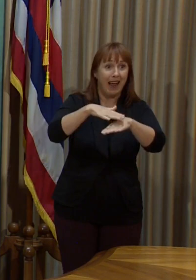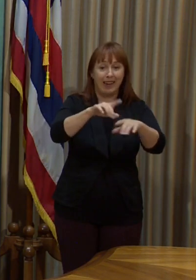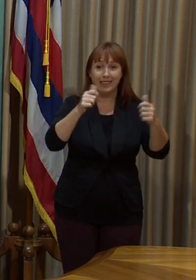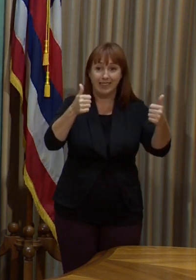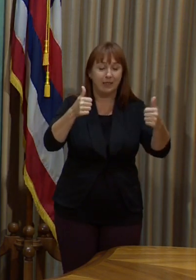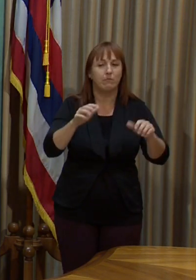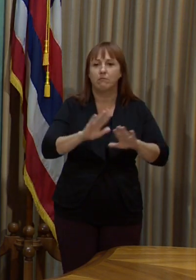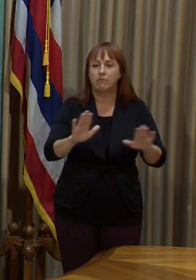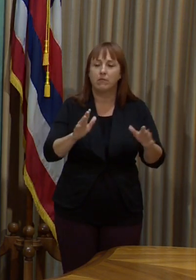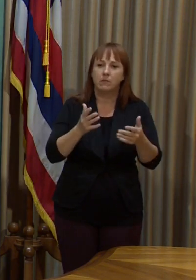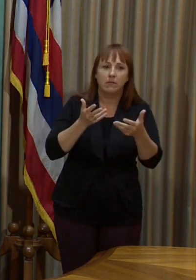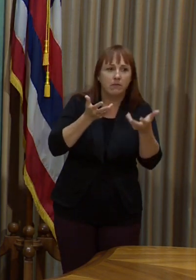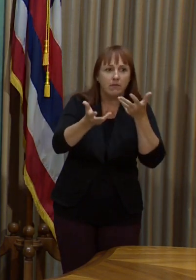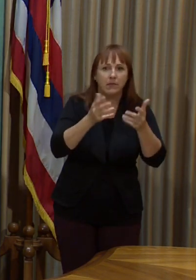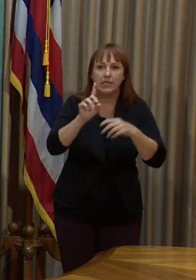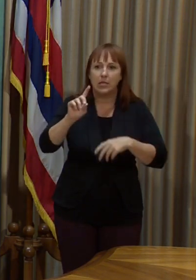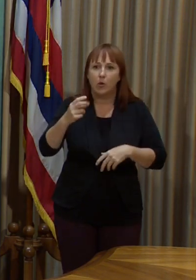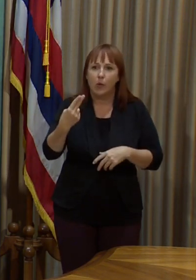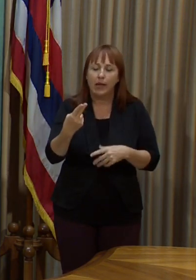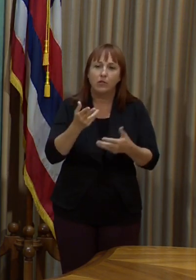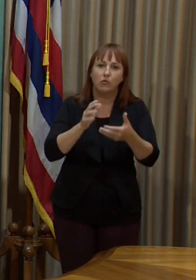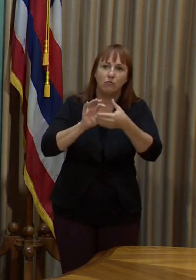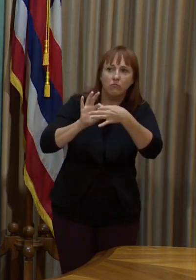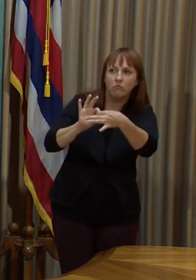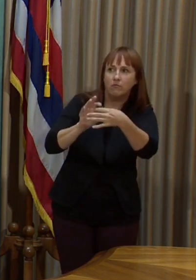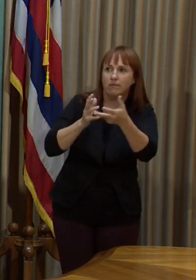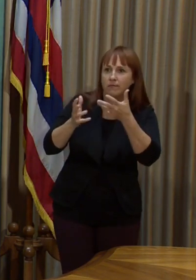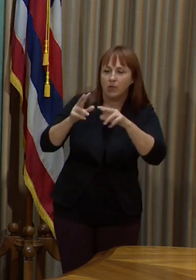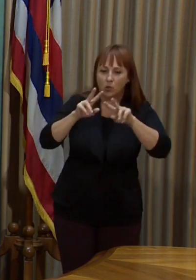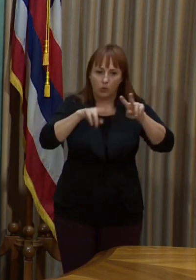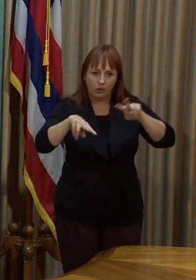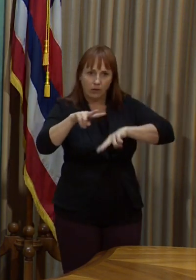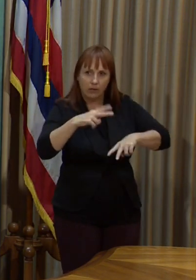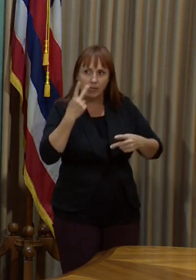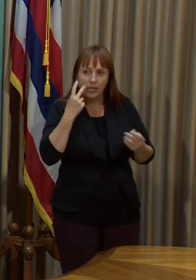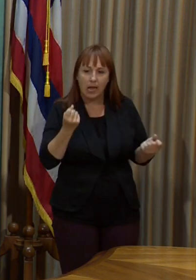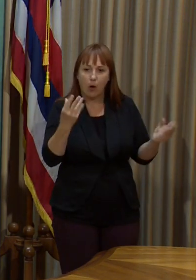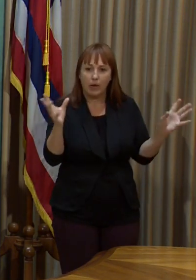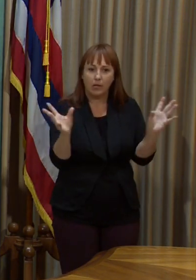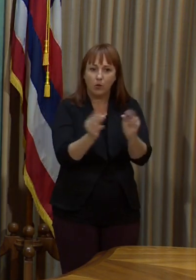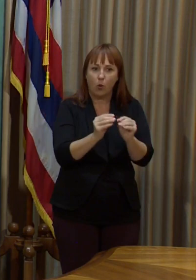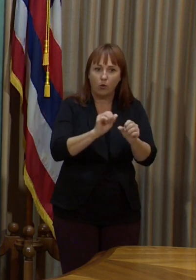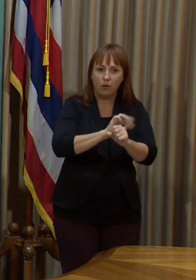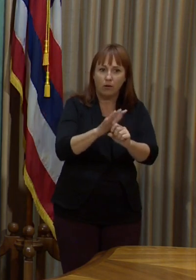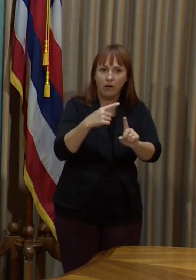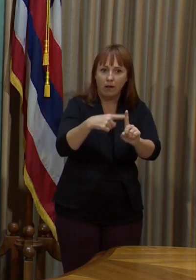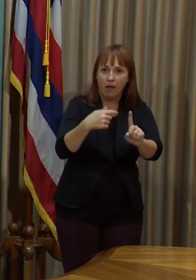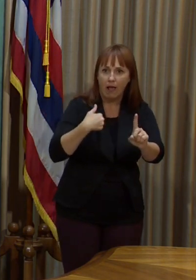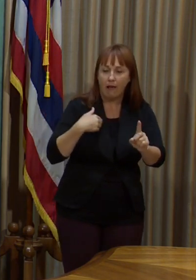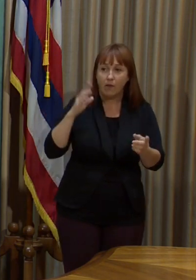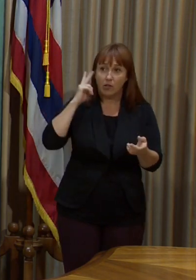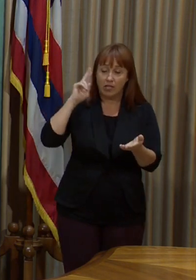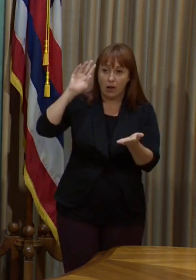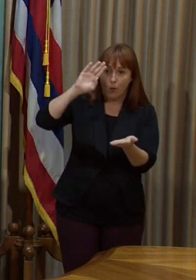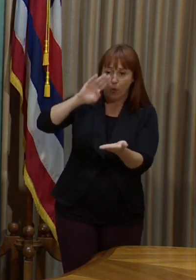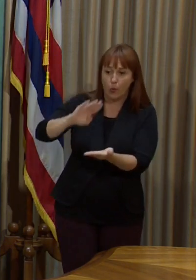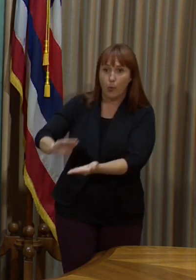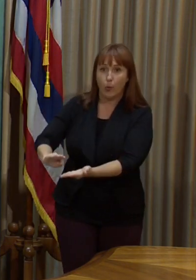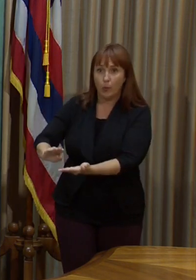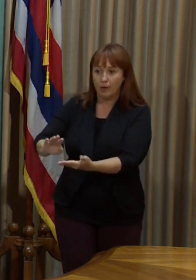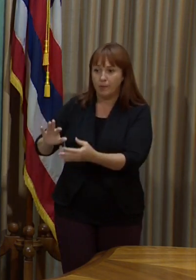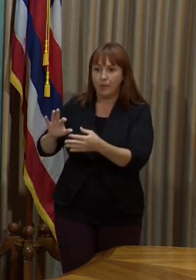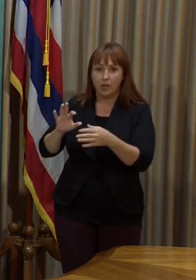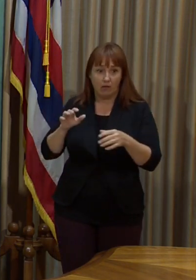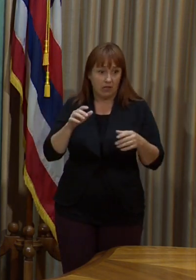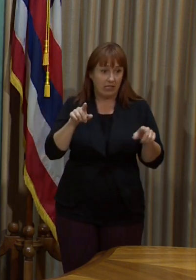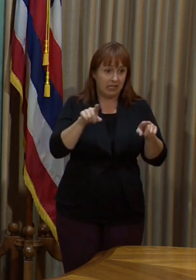constantly work with Department of Health to, you know, assess and gauge how many cases we have, whether the declines in cases have corresponded